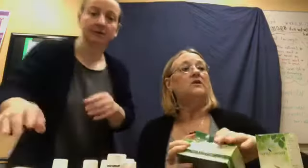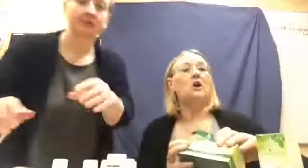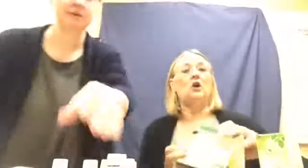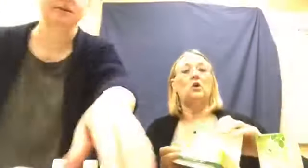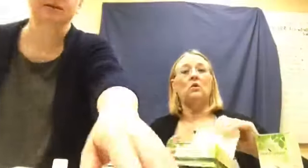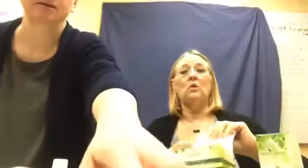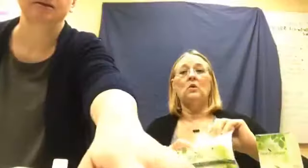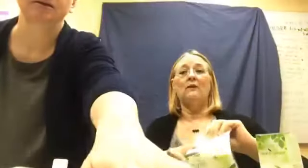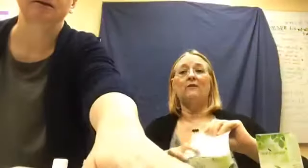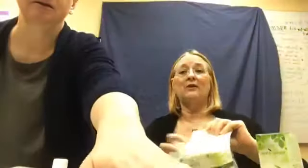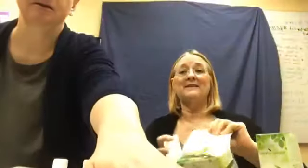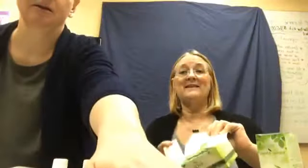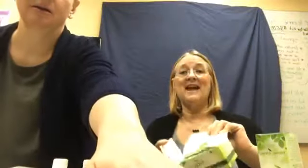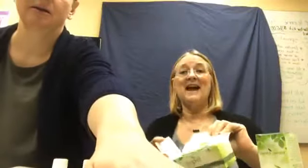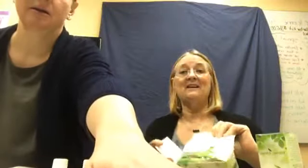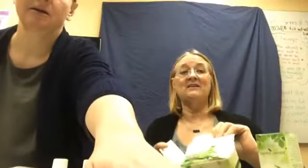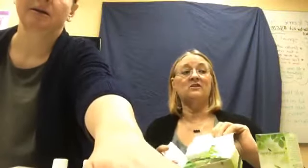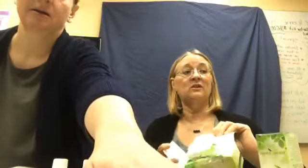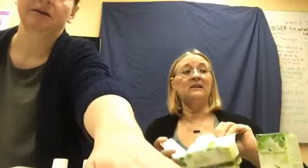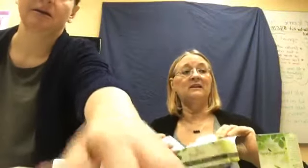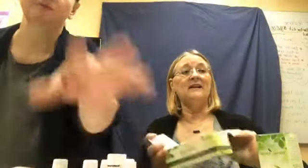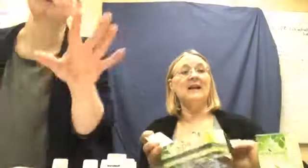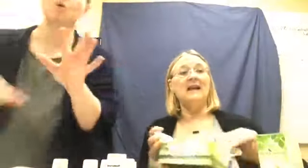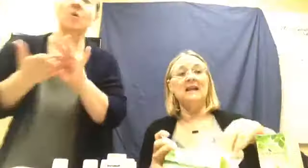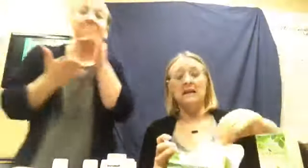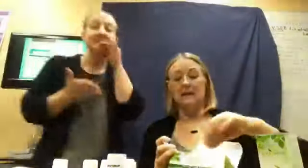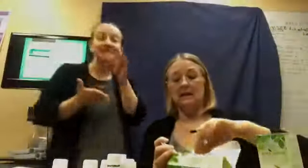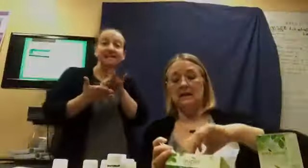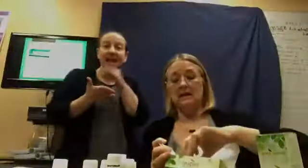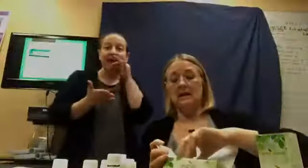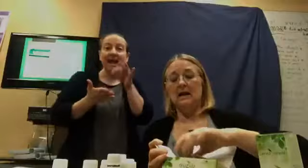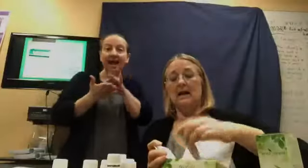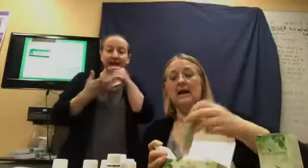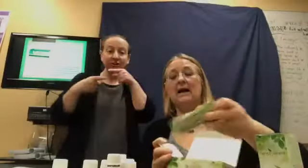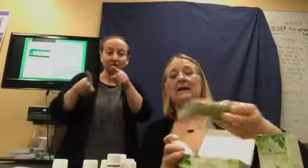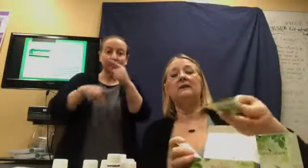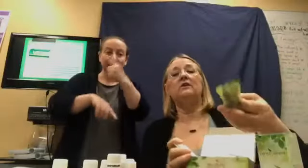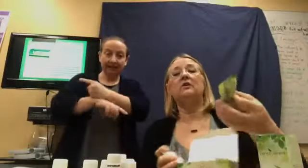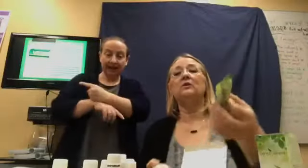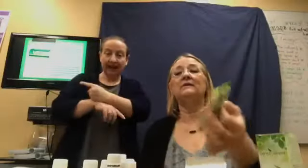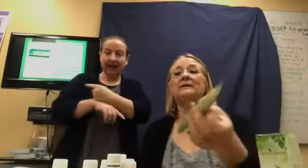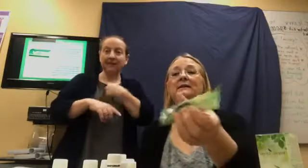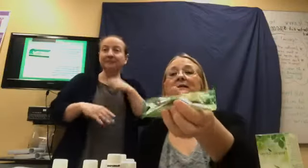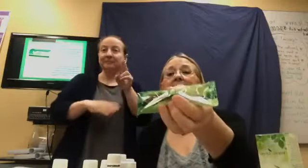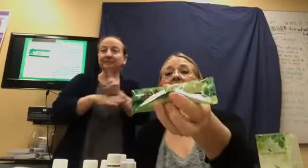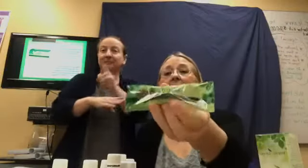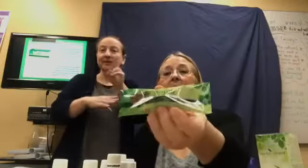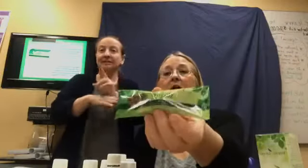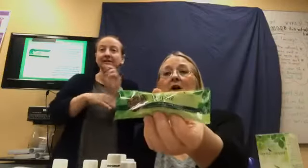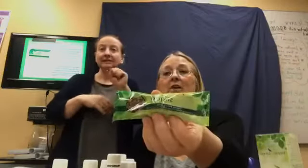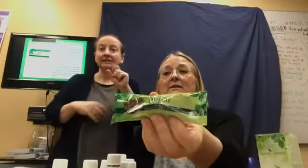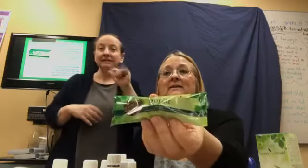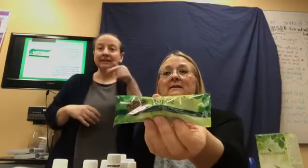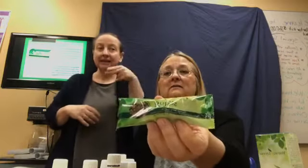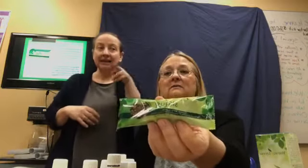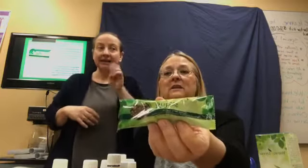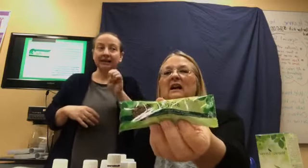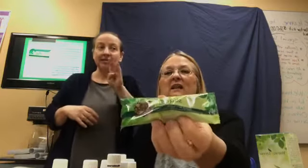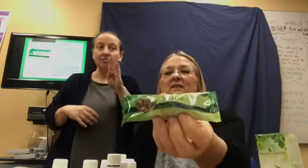So, for snacks during the day, I use Sleek Bars. I love